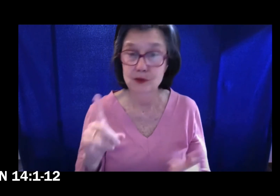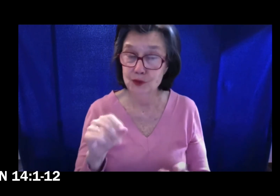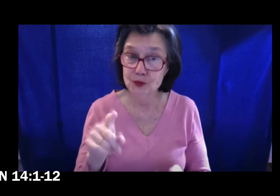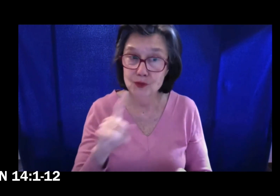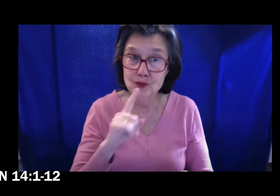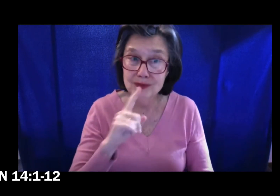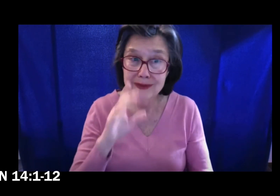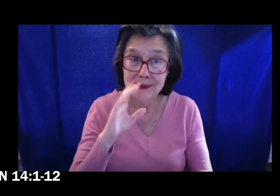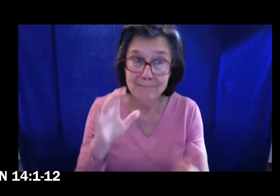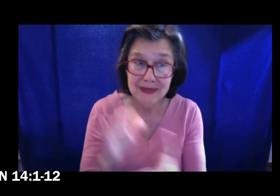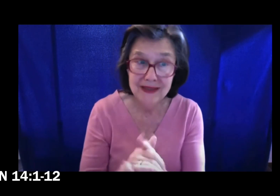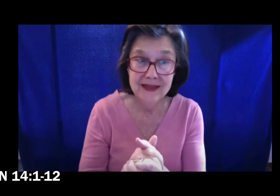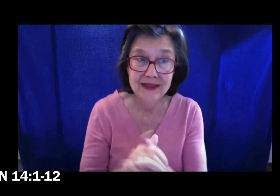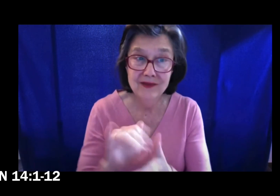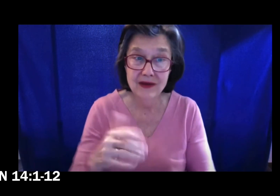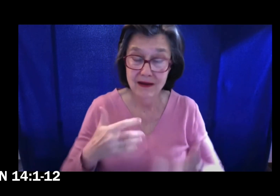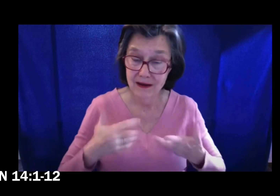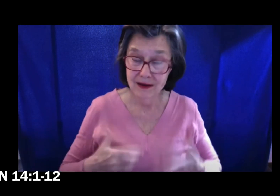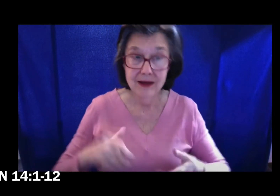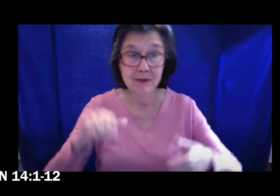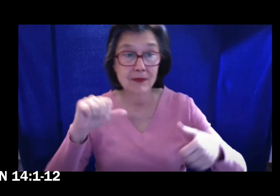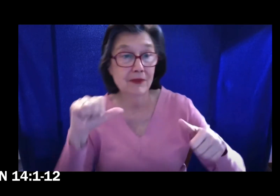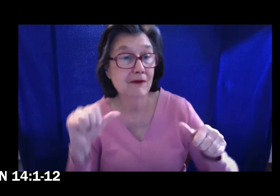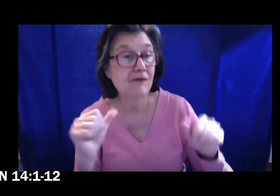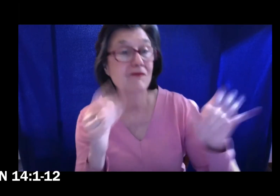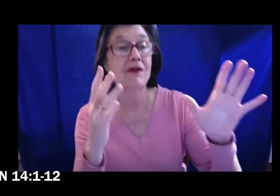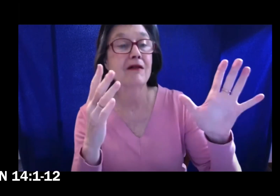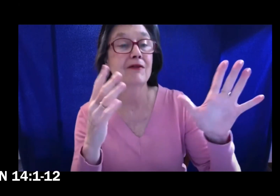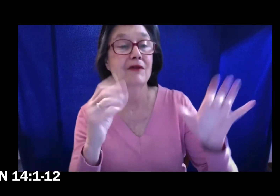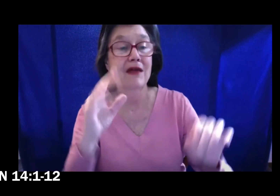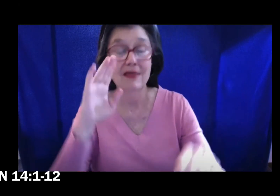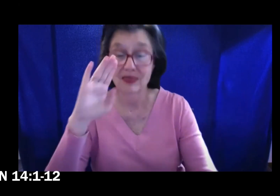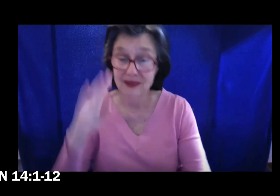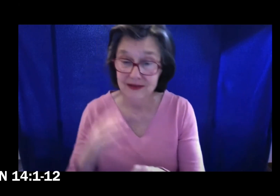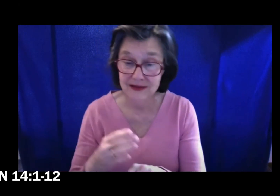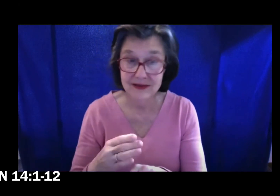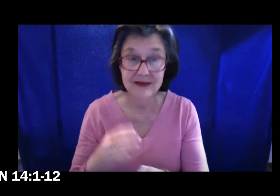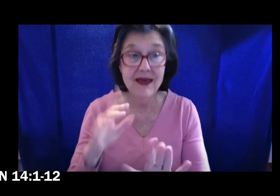Do you not believe that I am in the Father and the Father is in me?